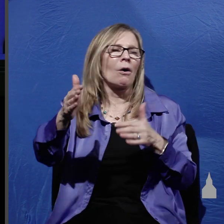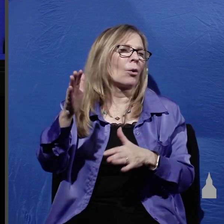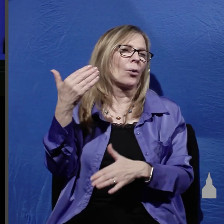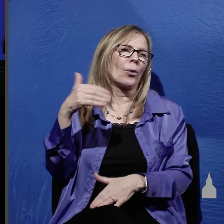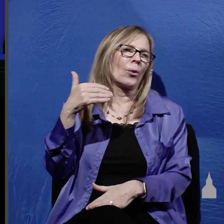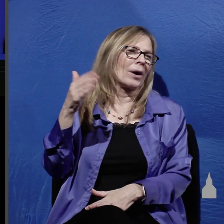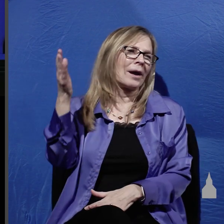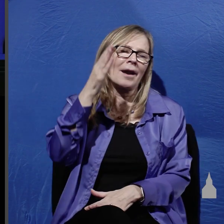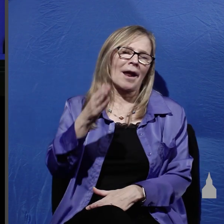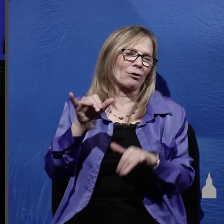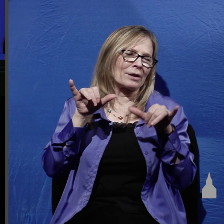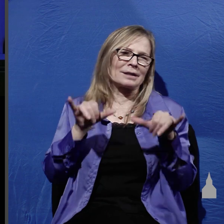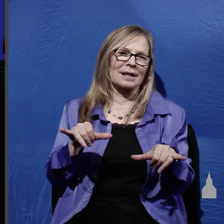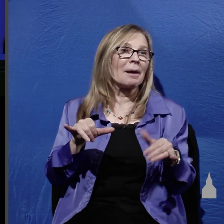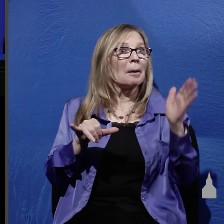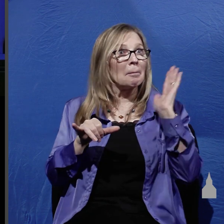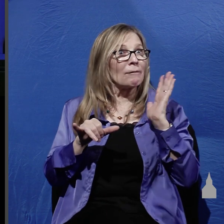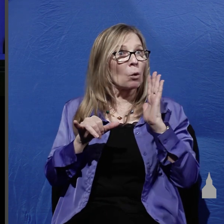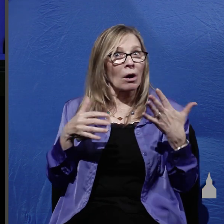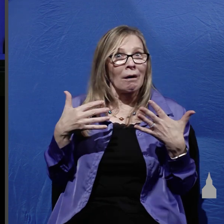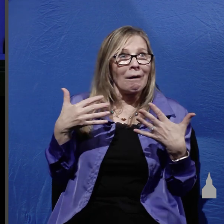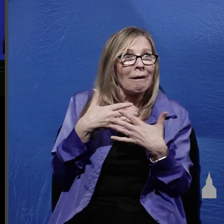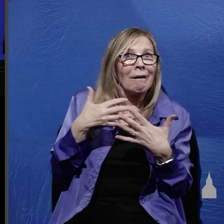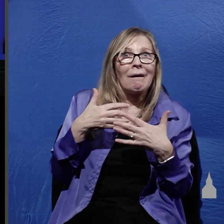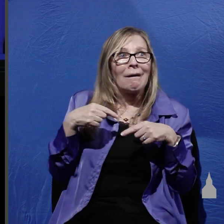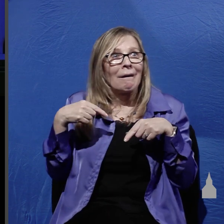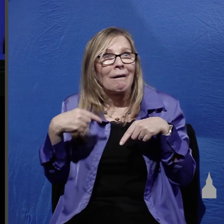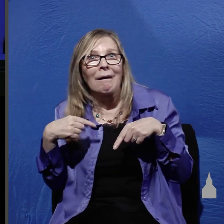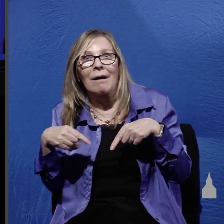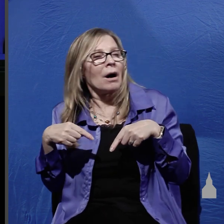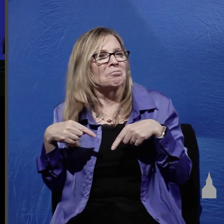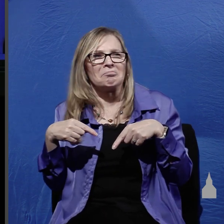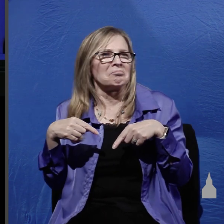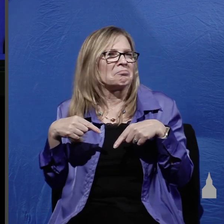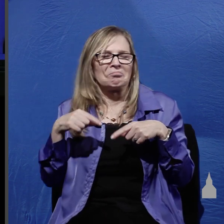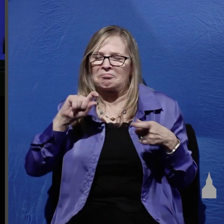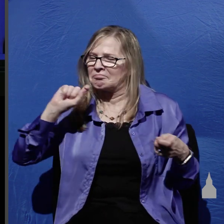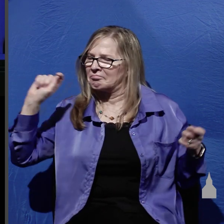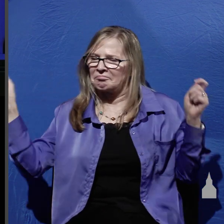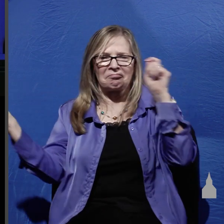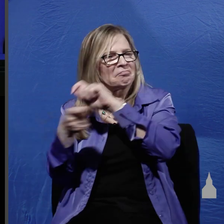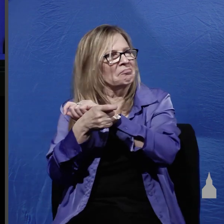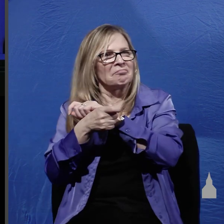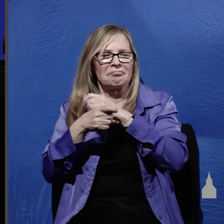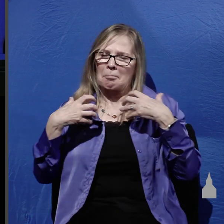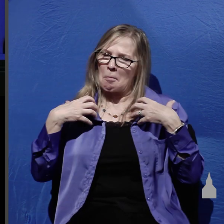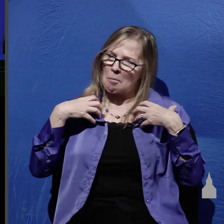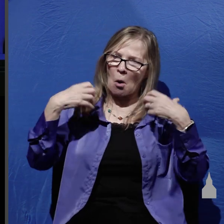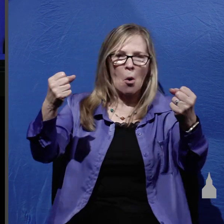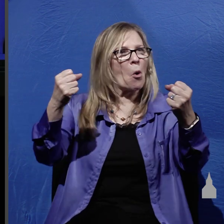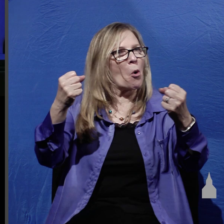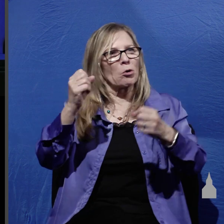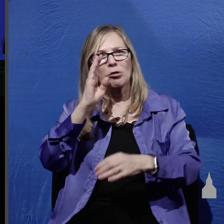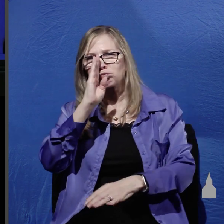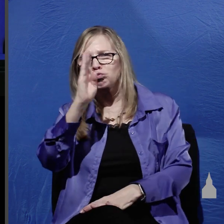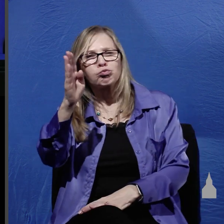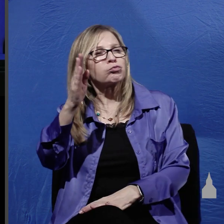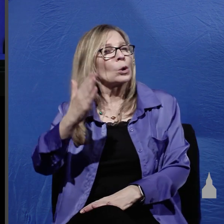instead of being fearful like they had been they became bold they became courageous they they were willing to to